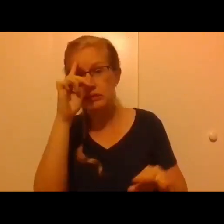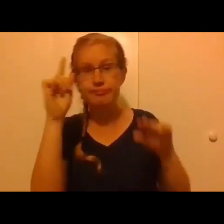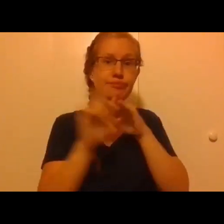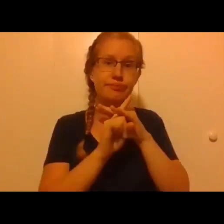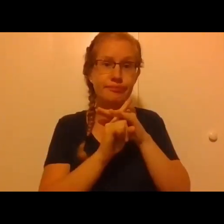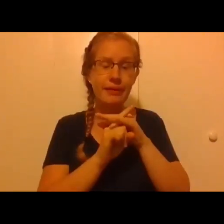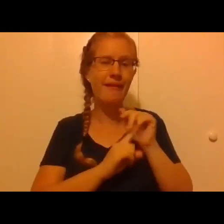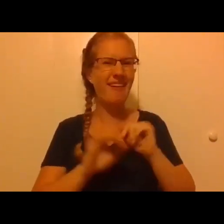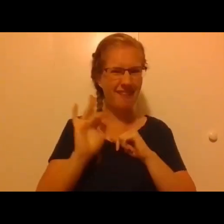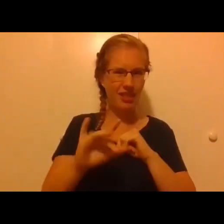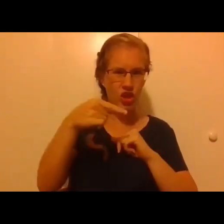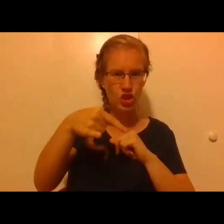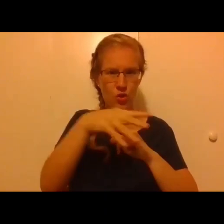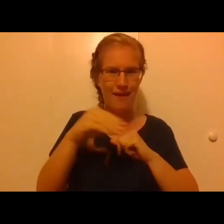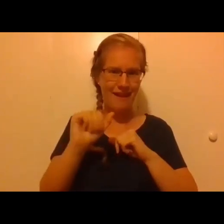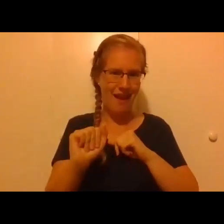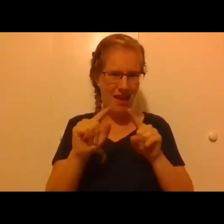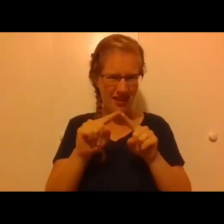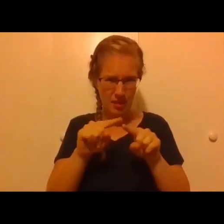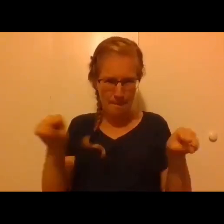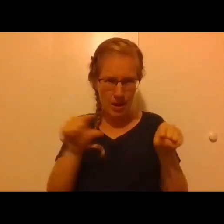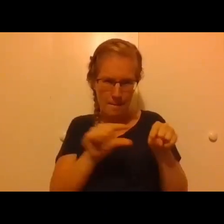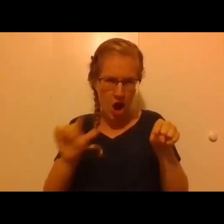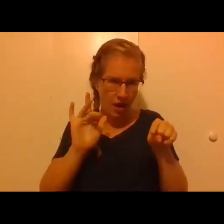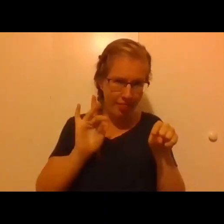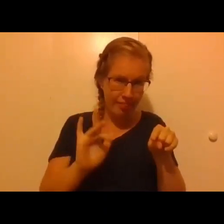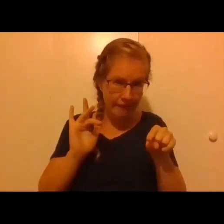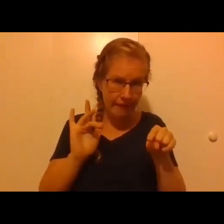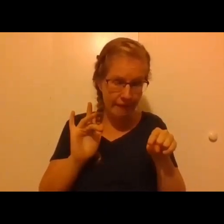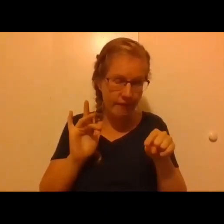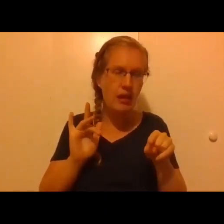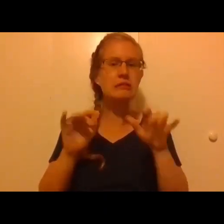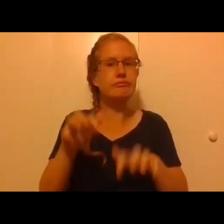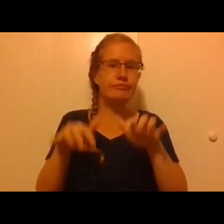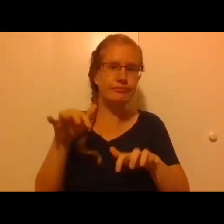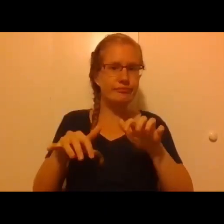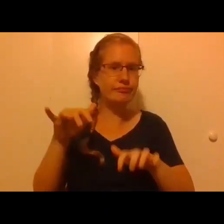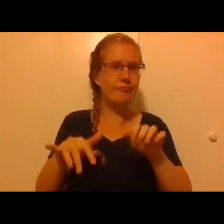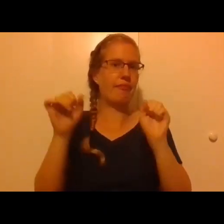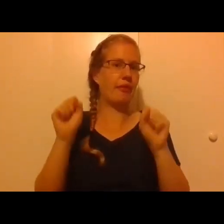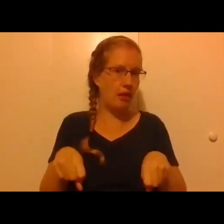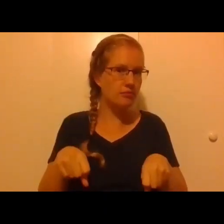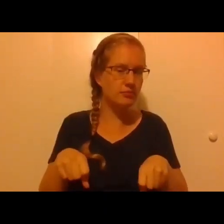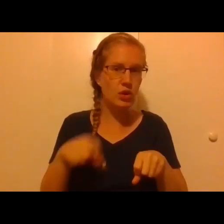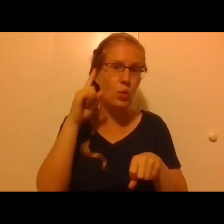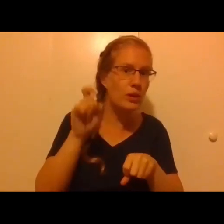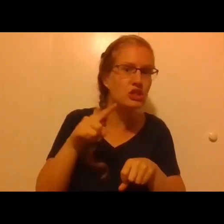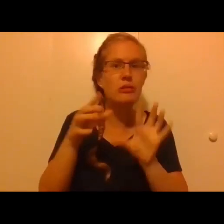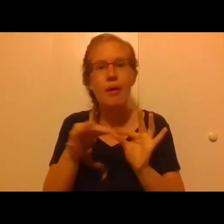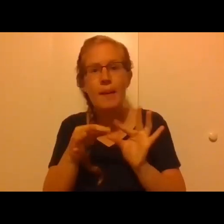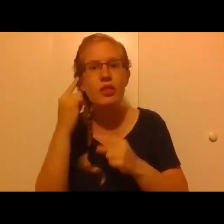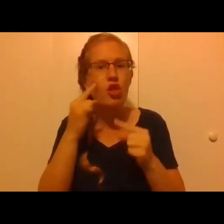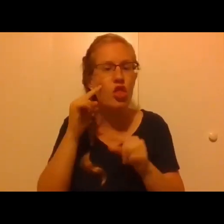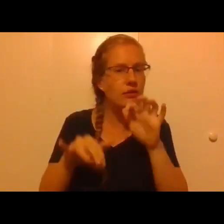you can click on the Q&A box down on the bottom bar of your Zoom window and enter those questions or comments or thoughts there and